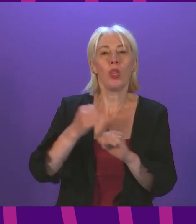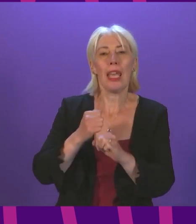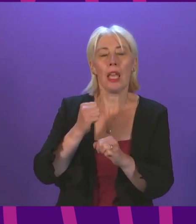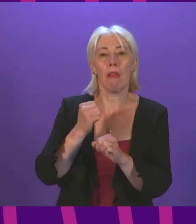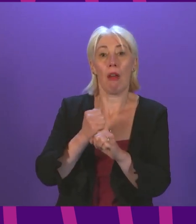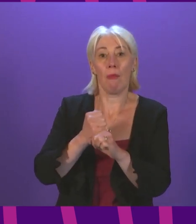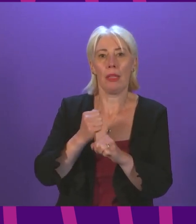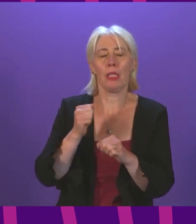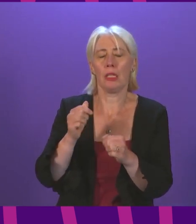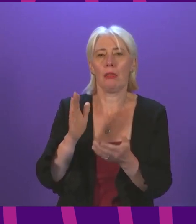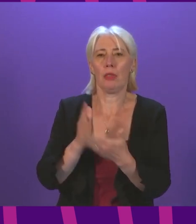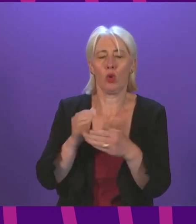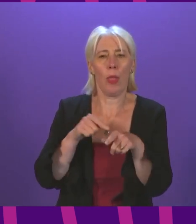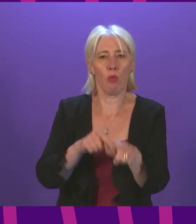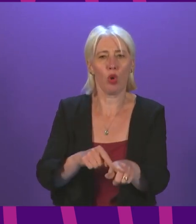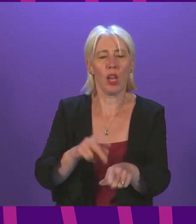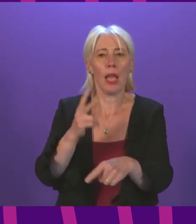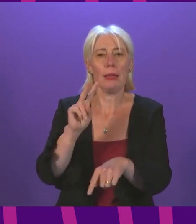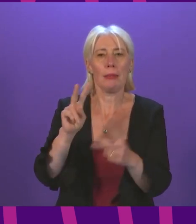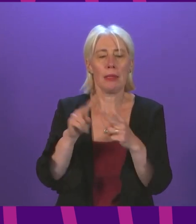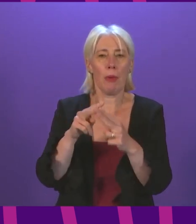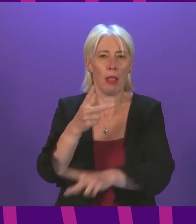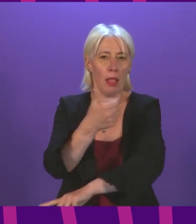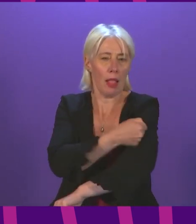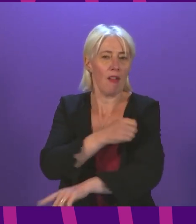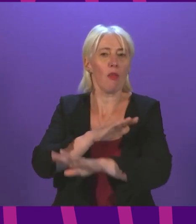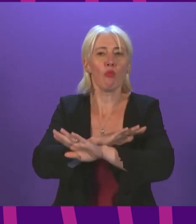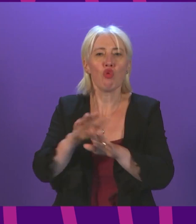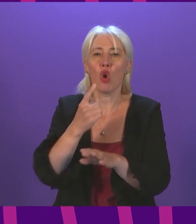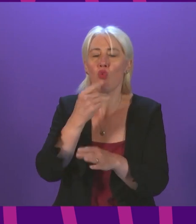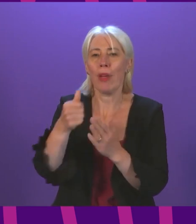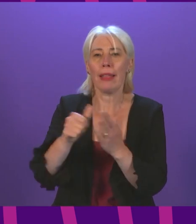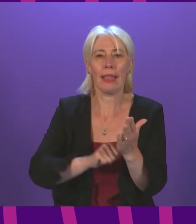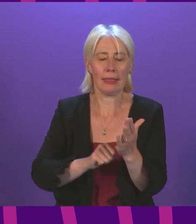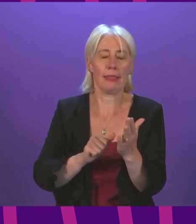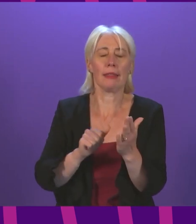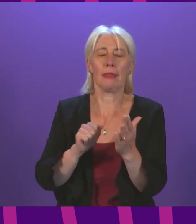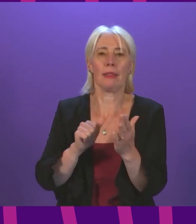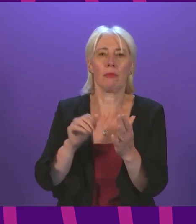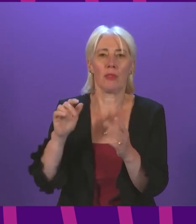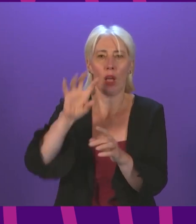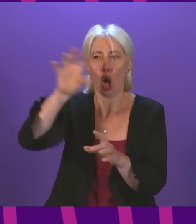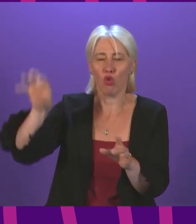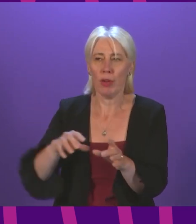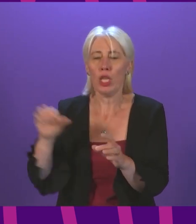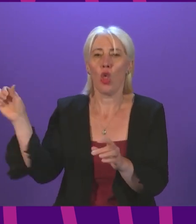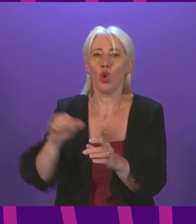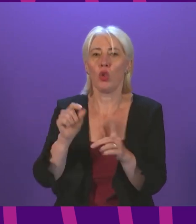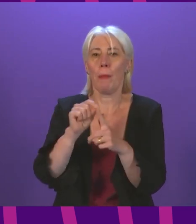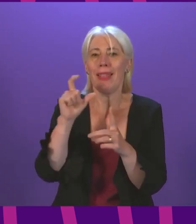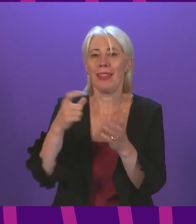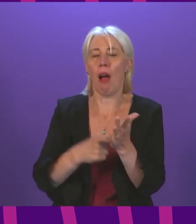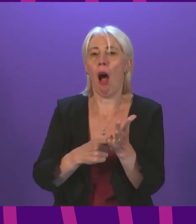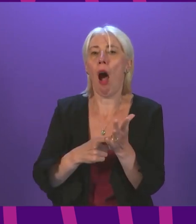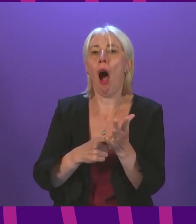requirement for double vaccinated people traveling from non-red list countries to scotland to take a pcr test on departure i appreciate the